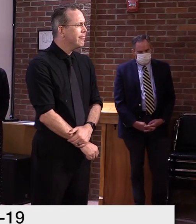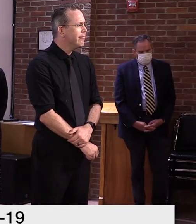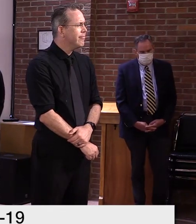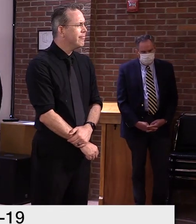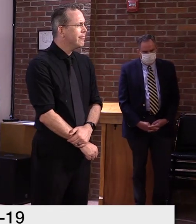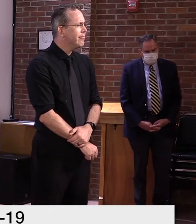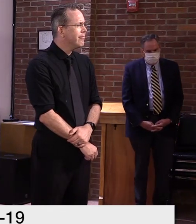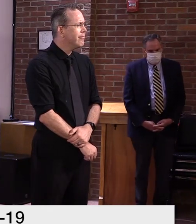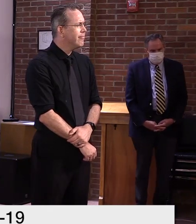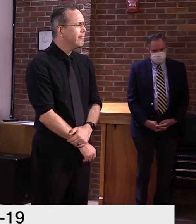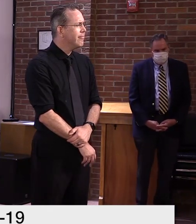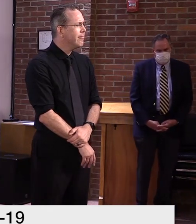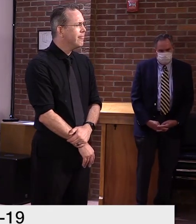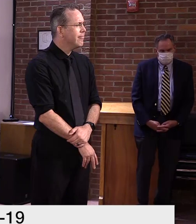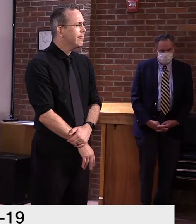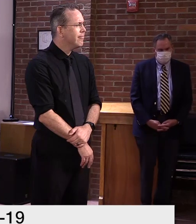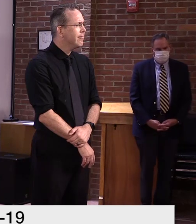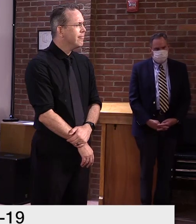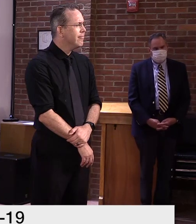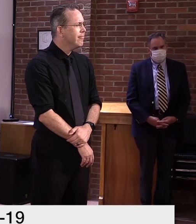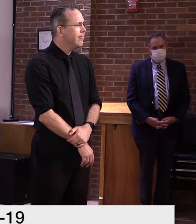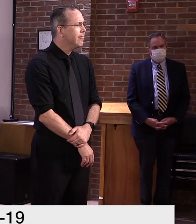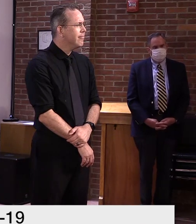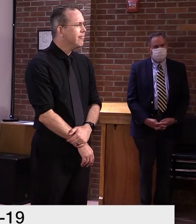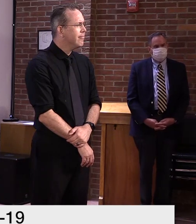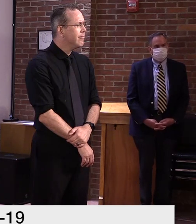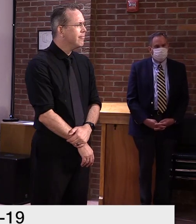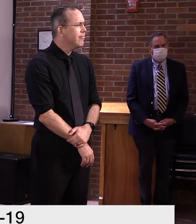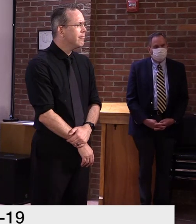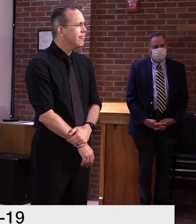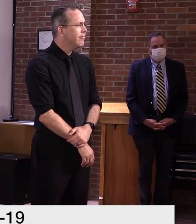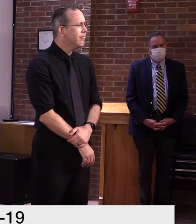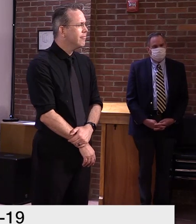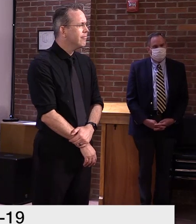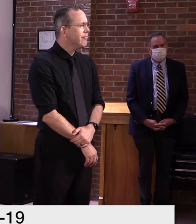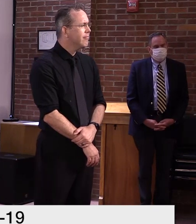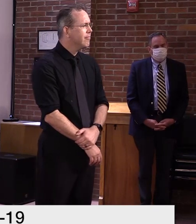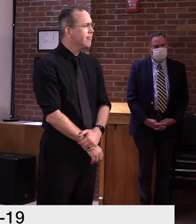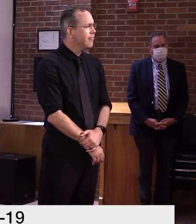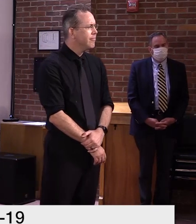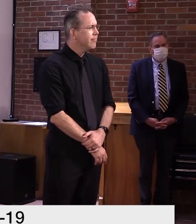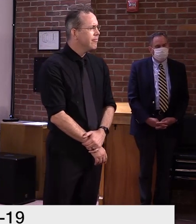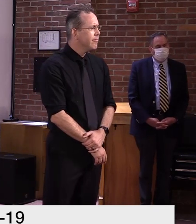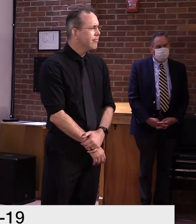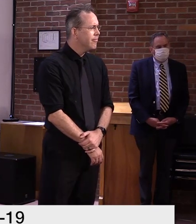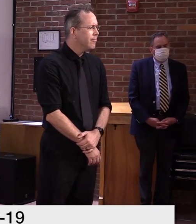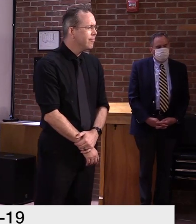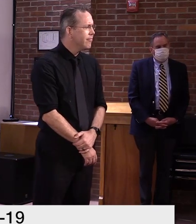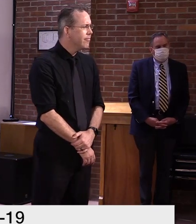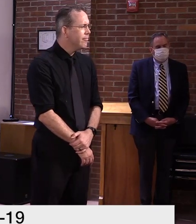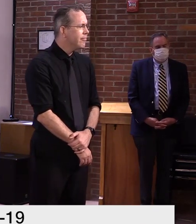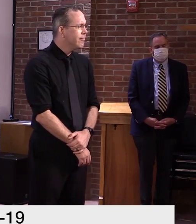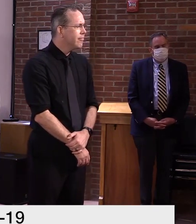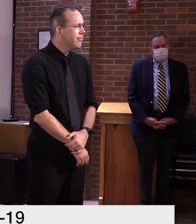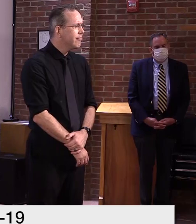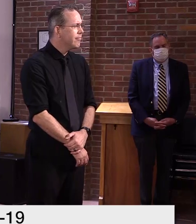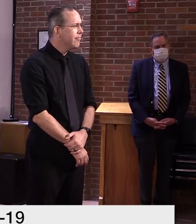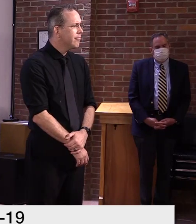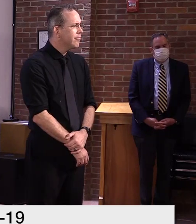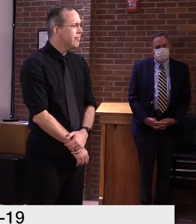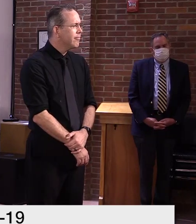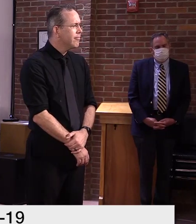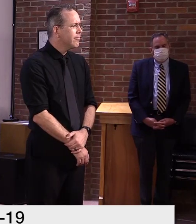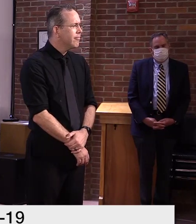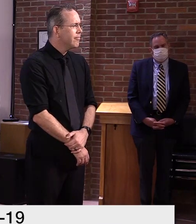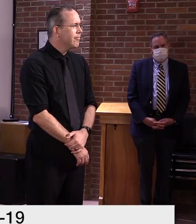actually like read their, their mission statement? Um, like their, what they believe on their, uh, on their website